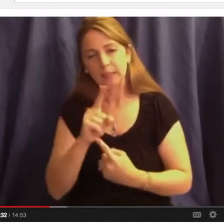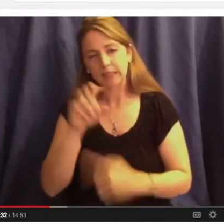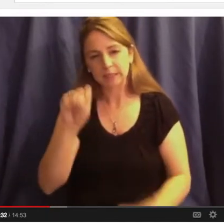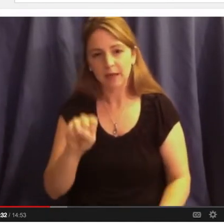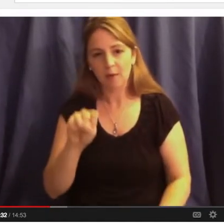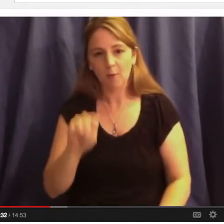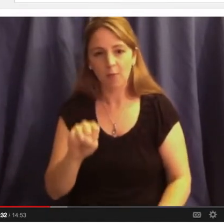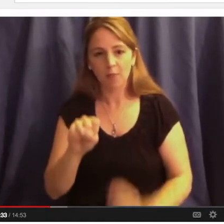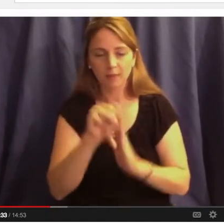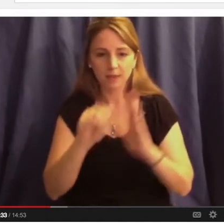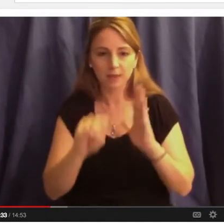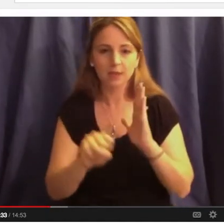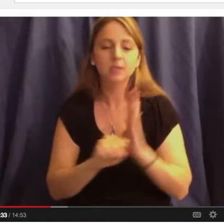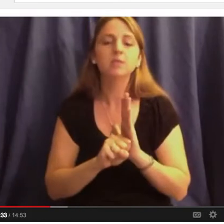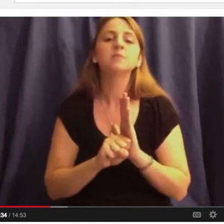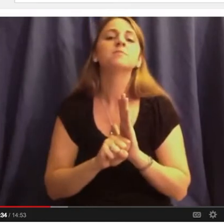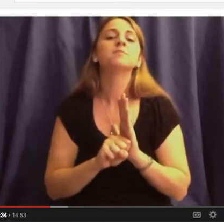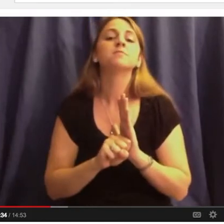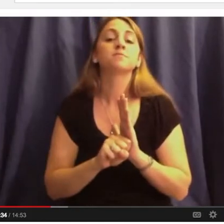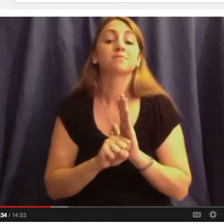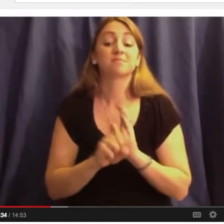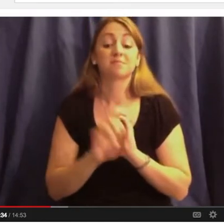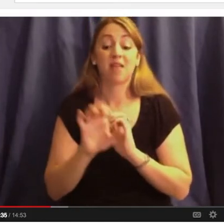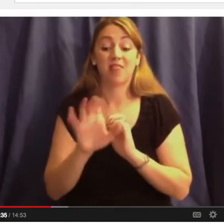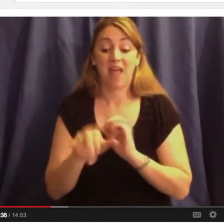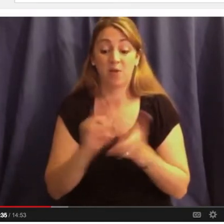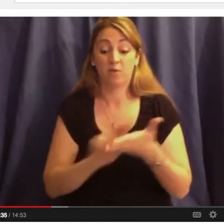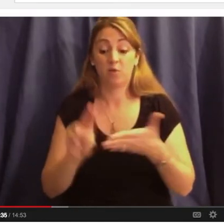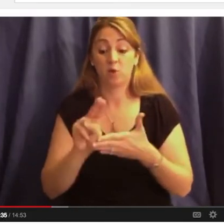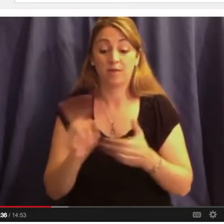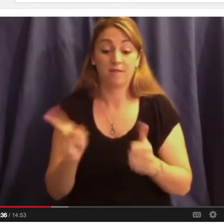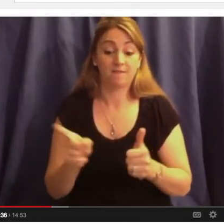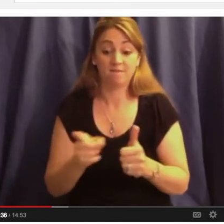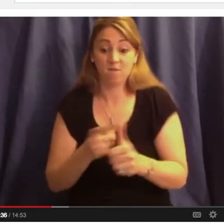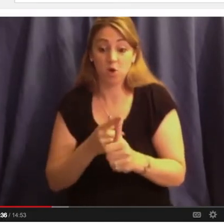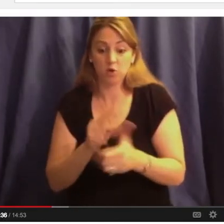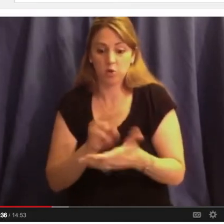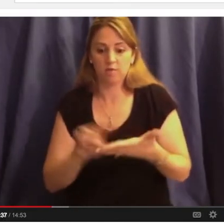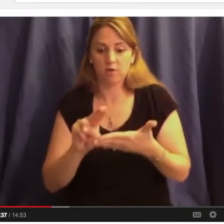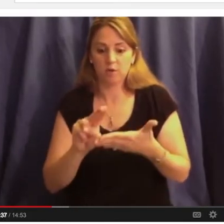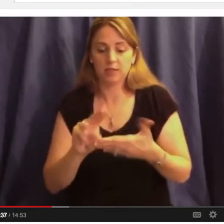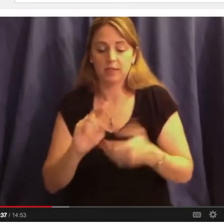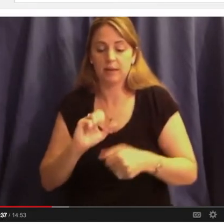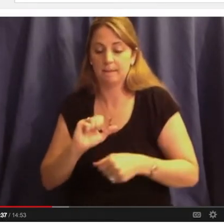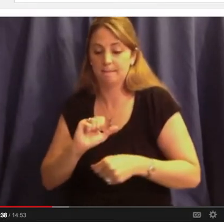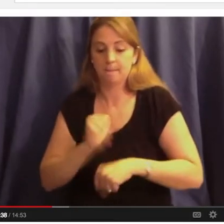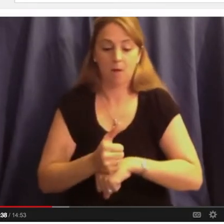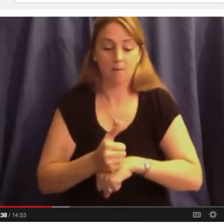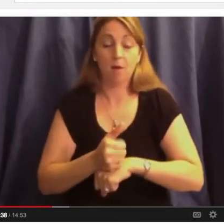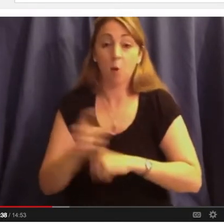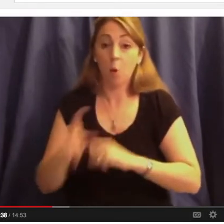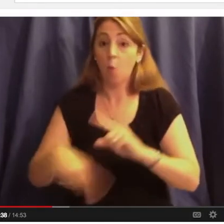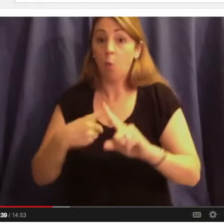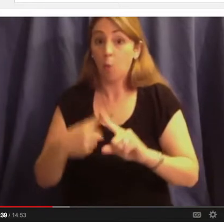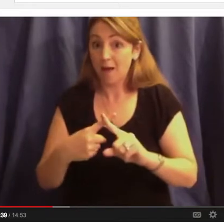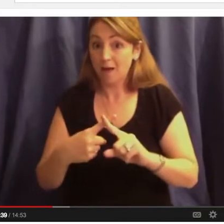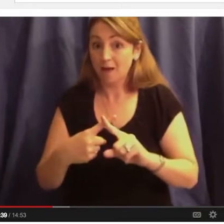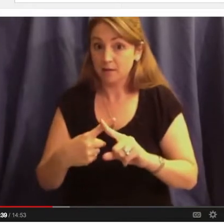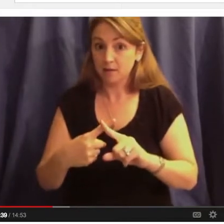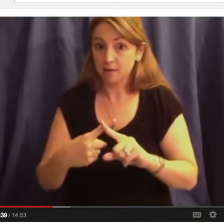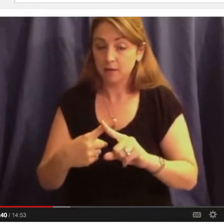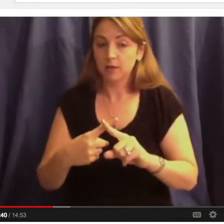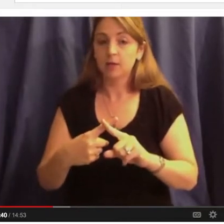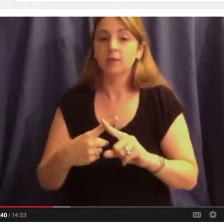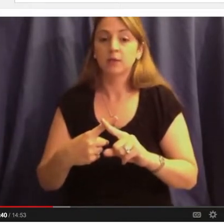quite frankly, it was the first university in our state founded at a time when students of all races could go there.